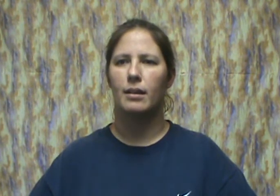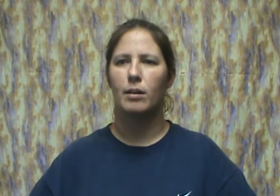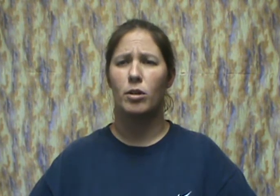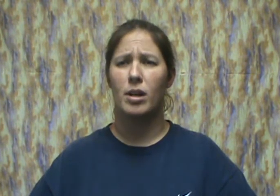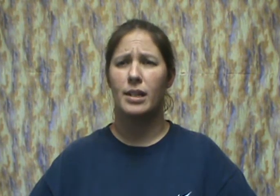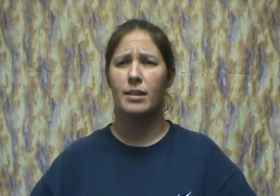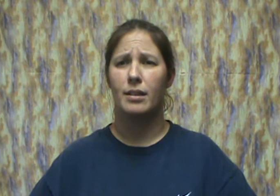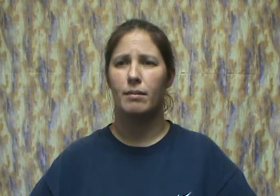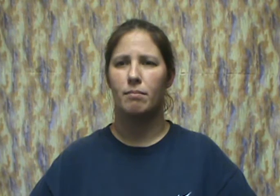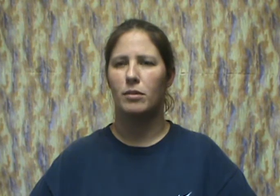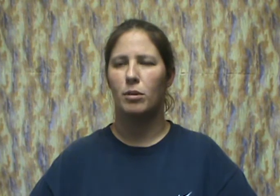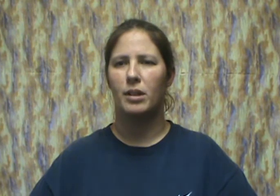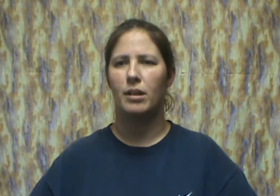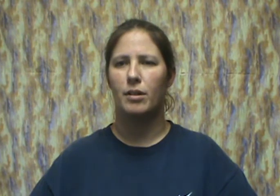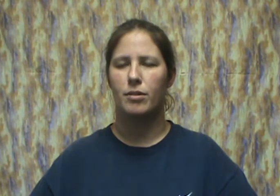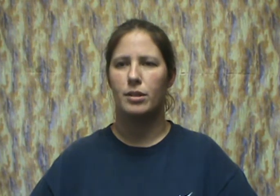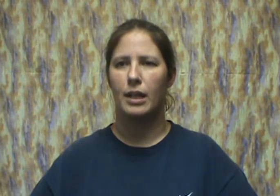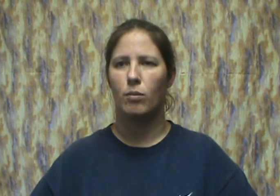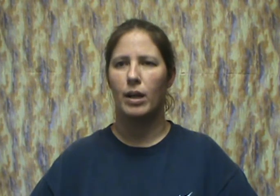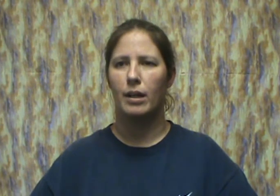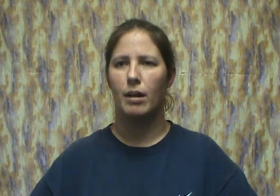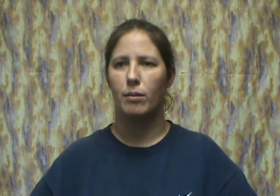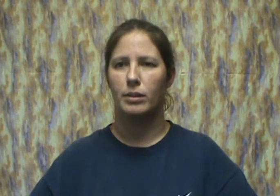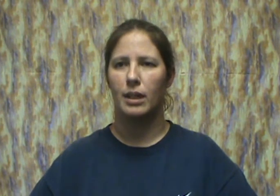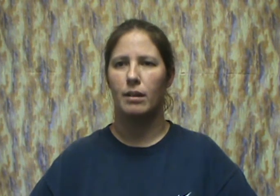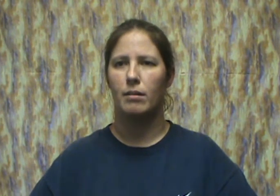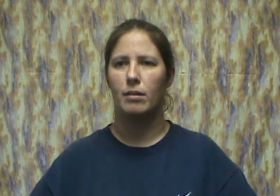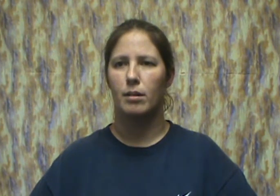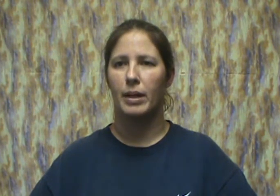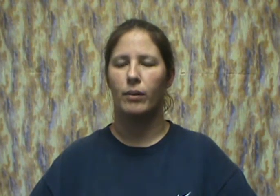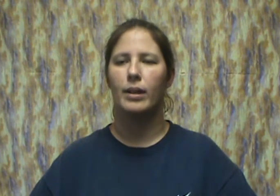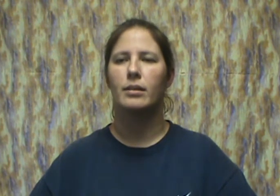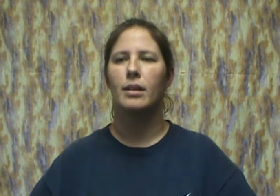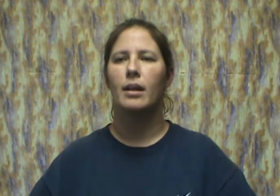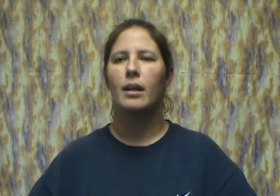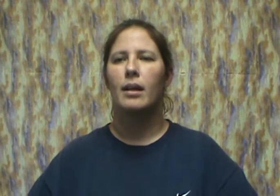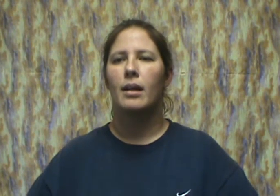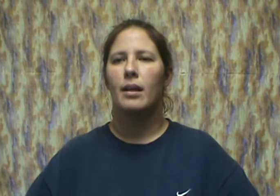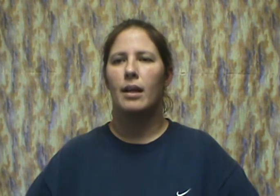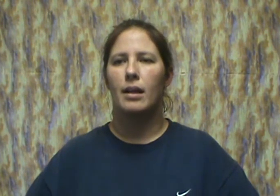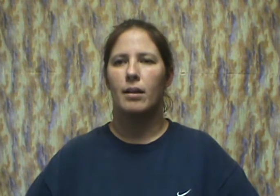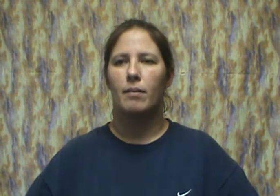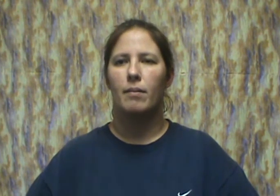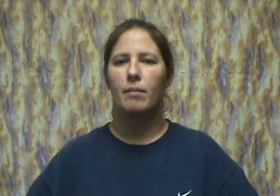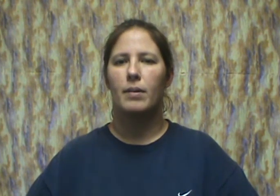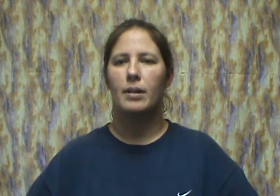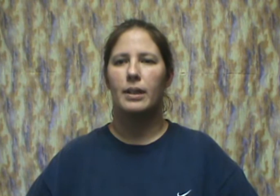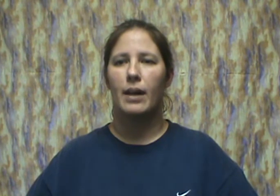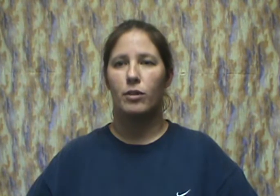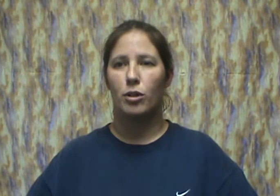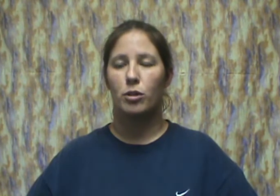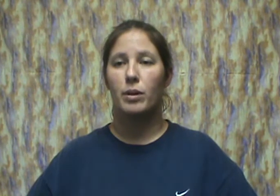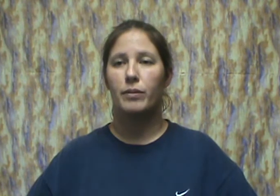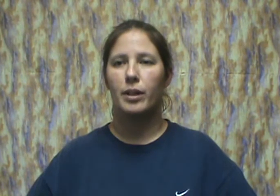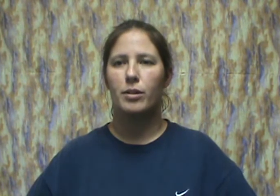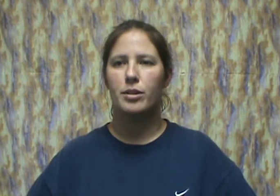MRIs, and nobody could understand why I was getting the migraines. And finally, after 12 years,